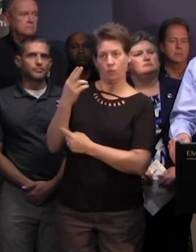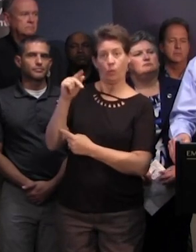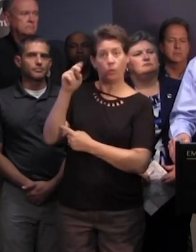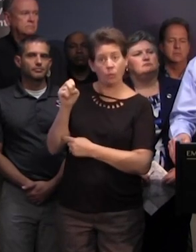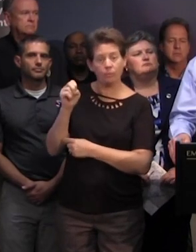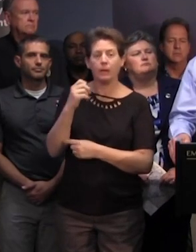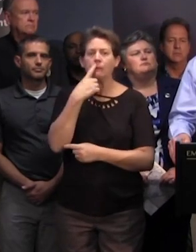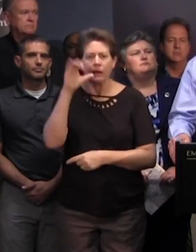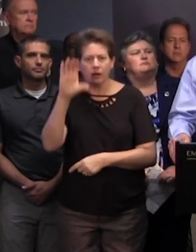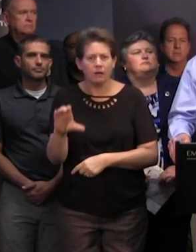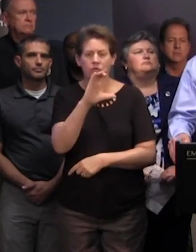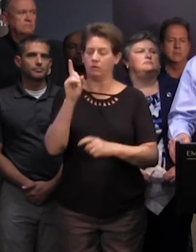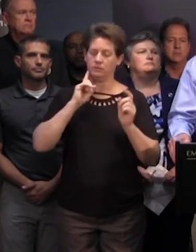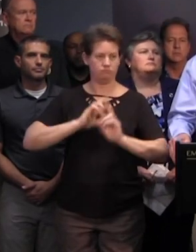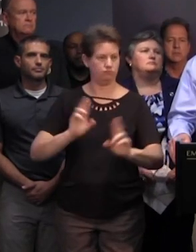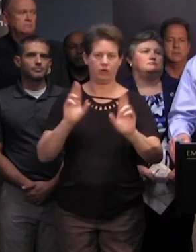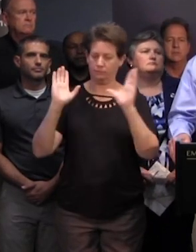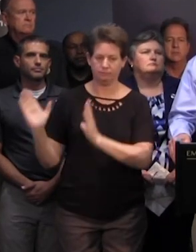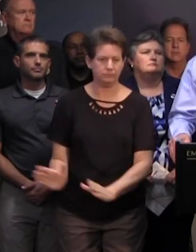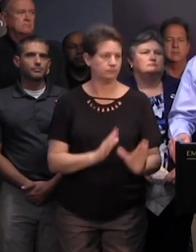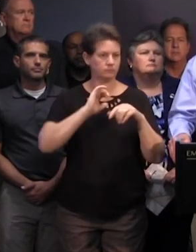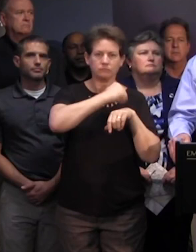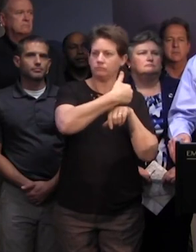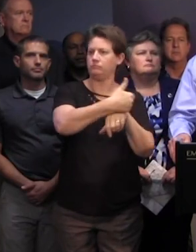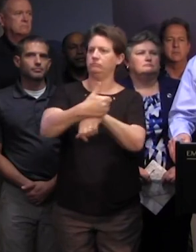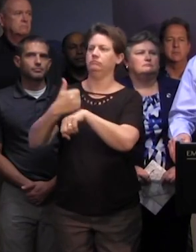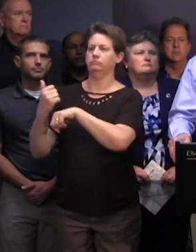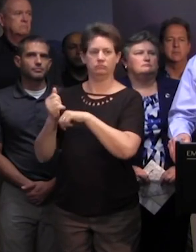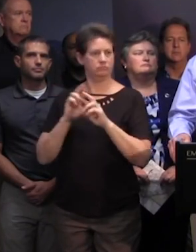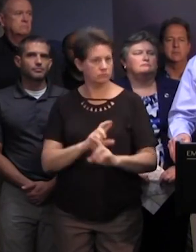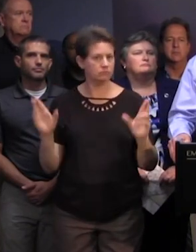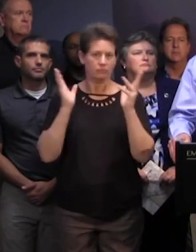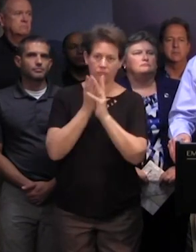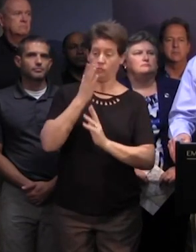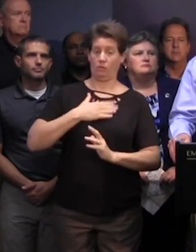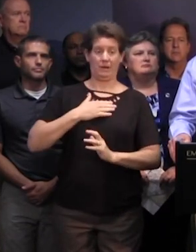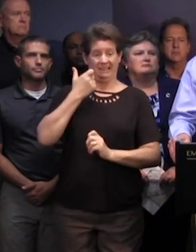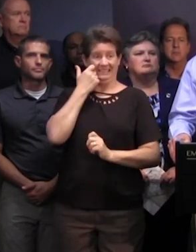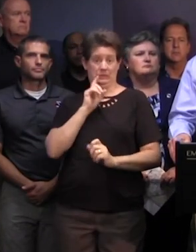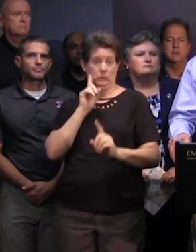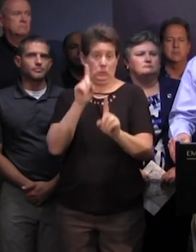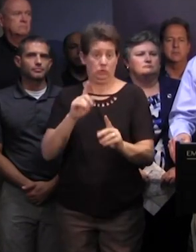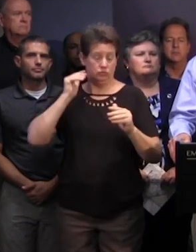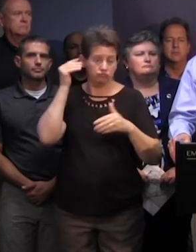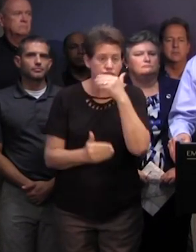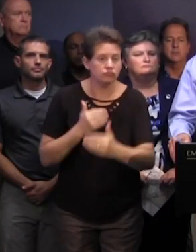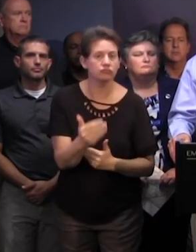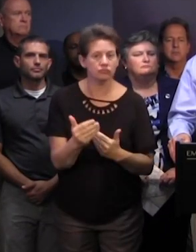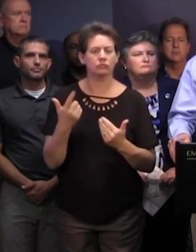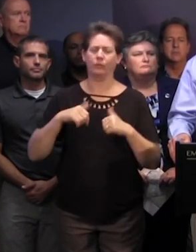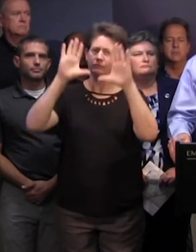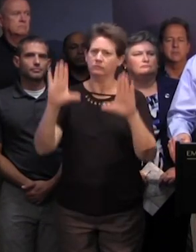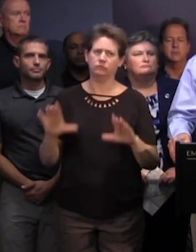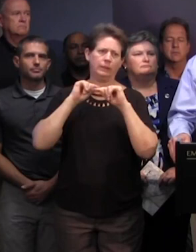in gear working and we're getting them in play in place through my executive order and other measures have been taken we've got a